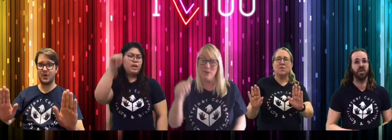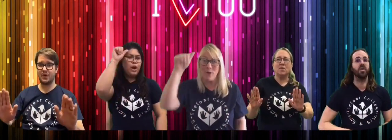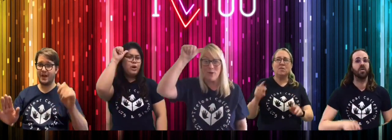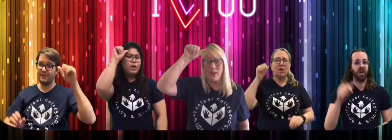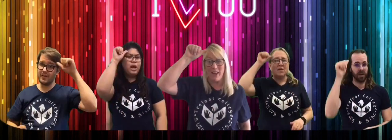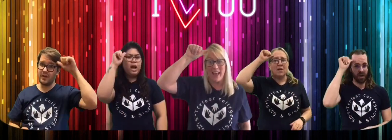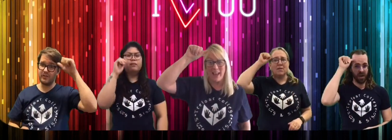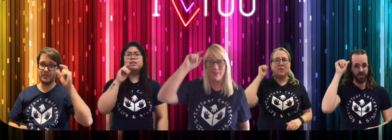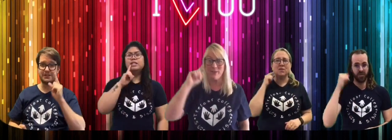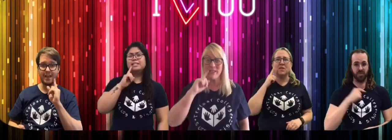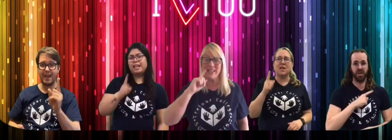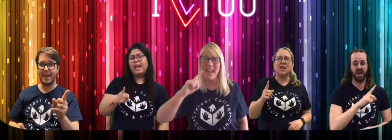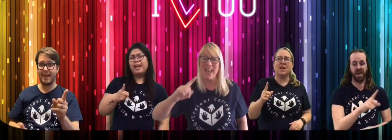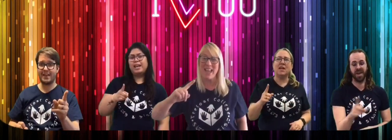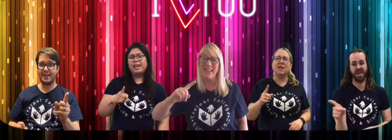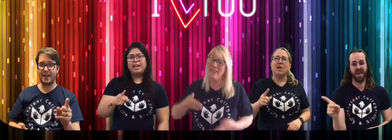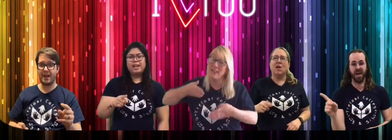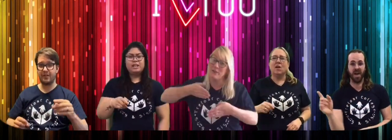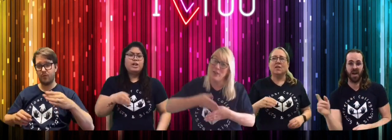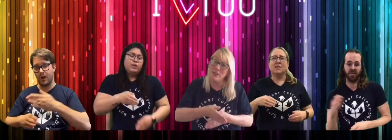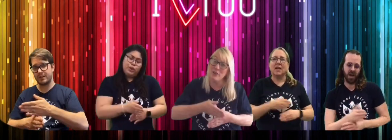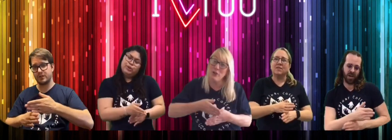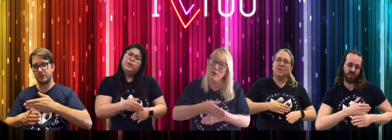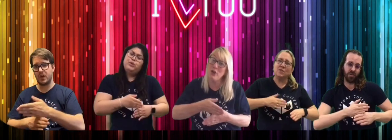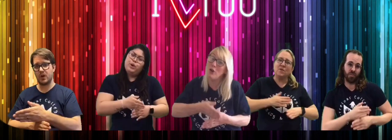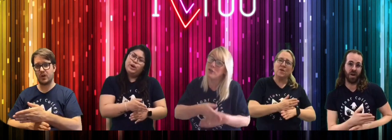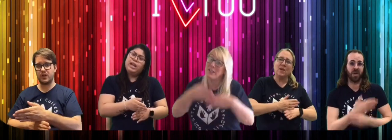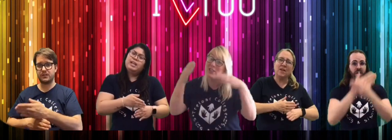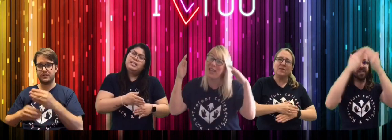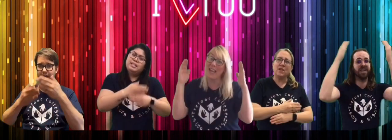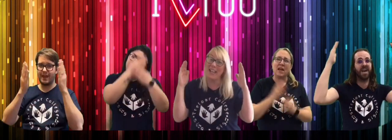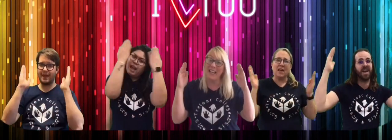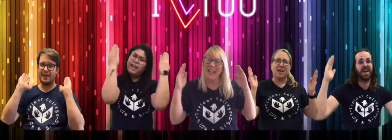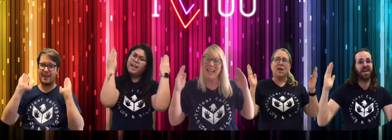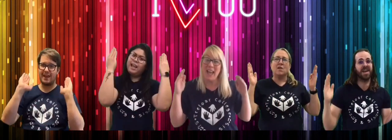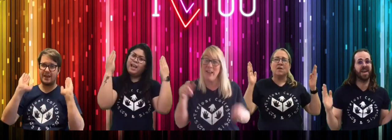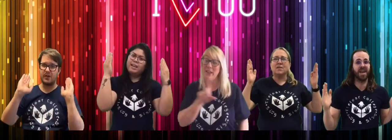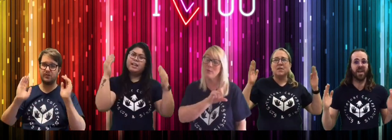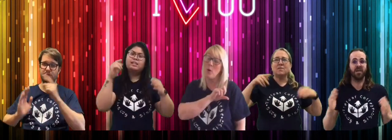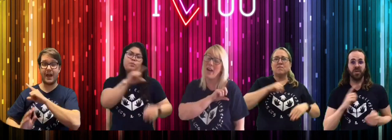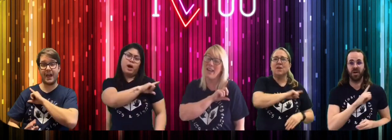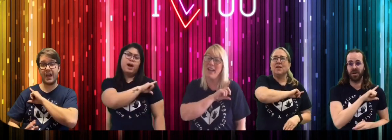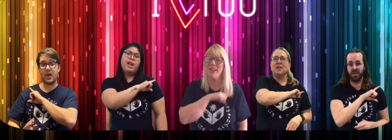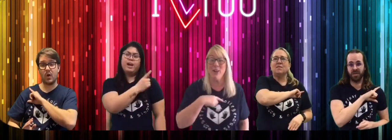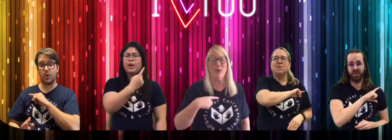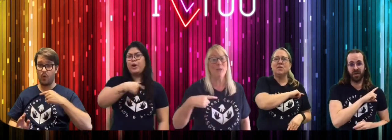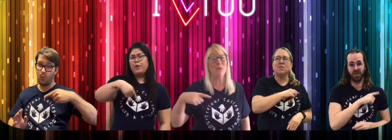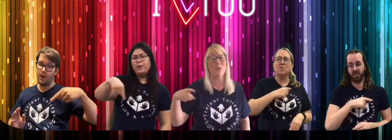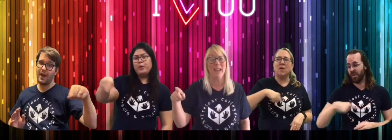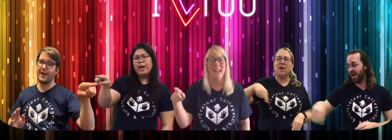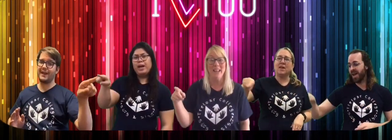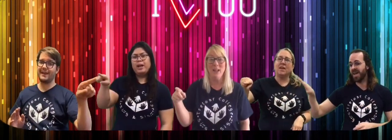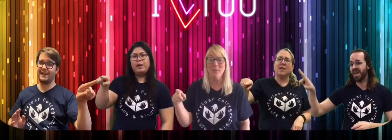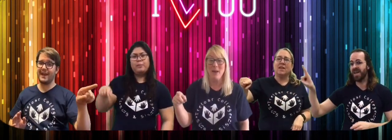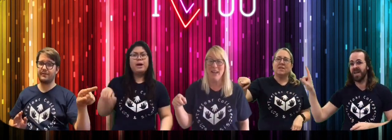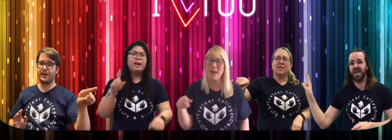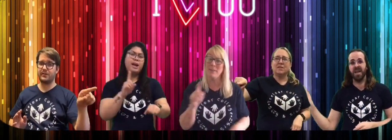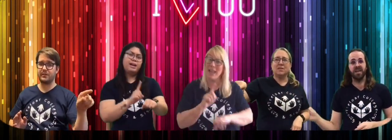know I'll have to say. That I've got to work each day, and that's why I go away. But I